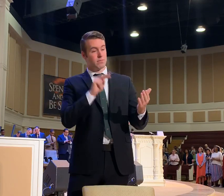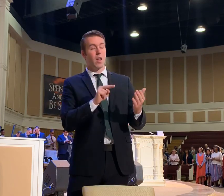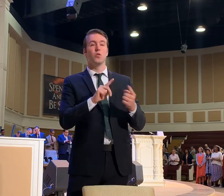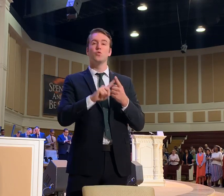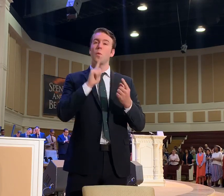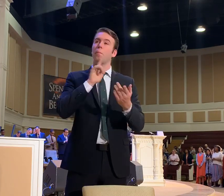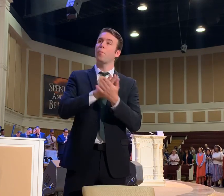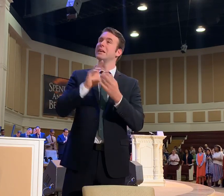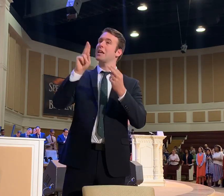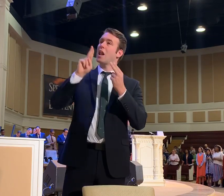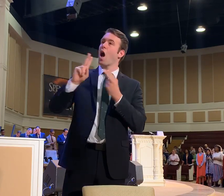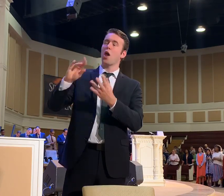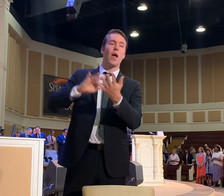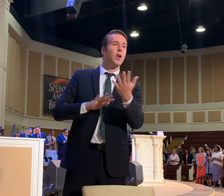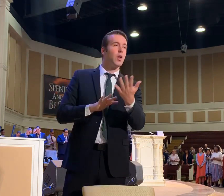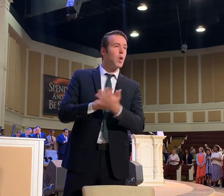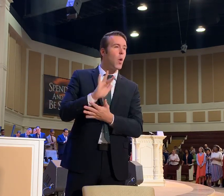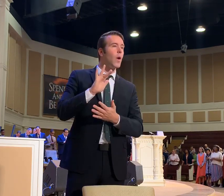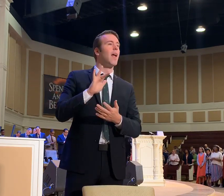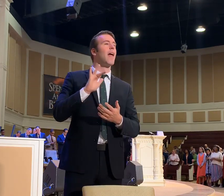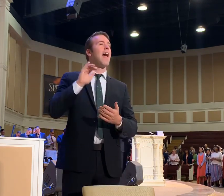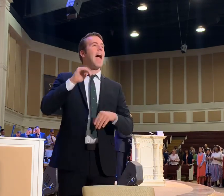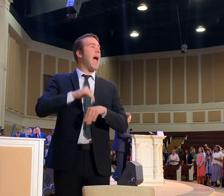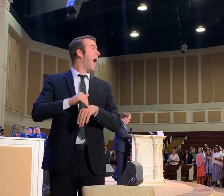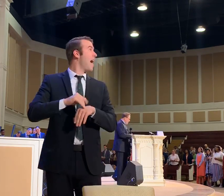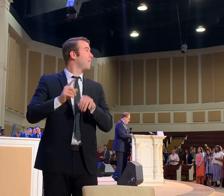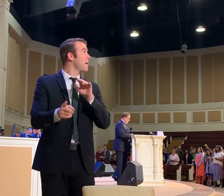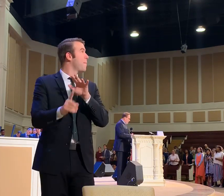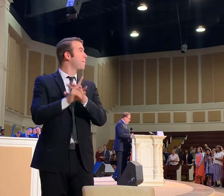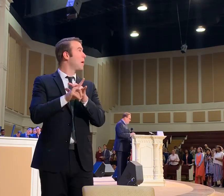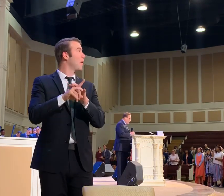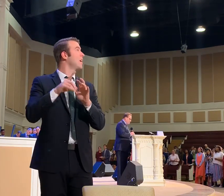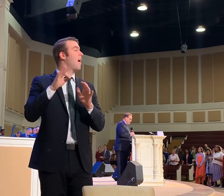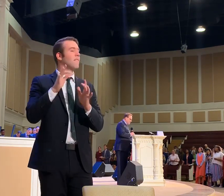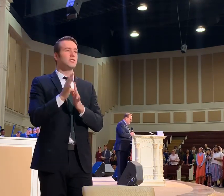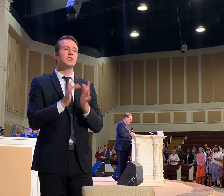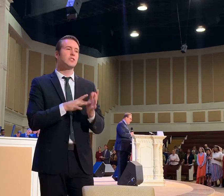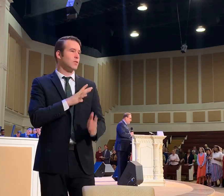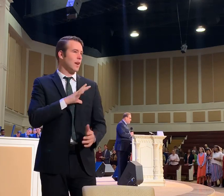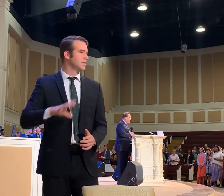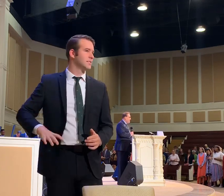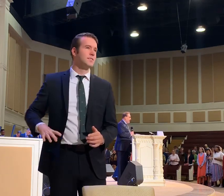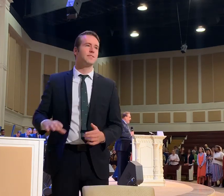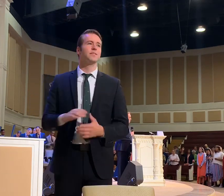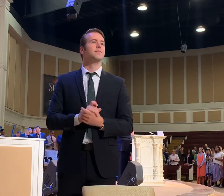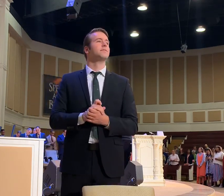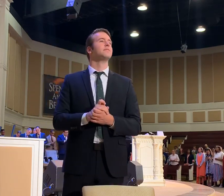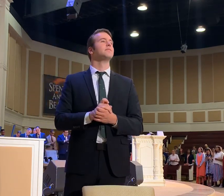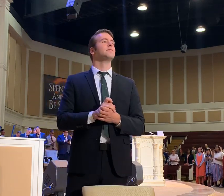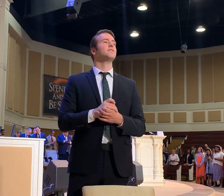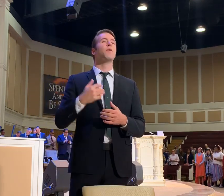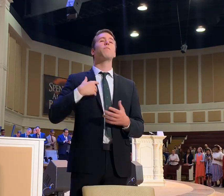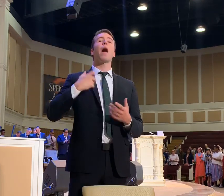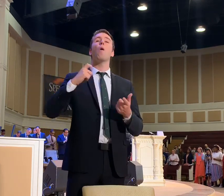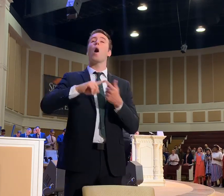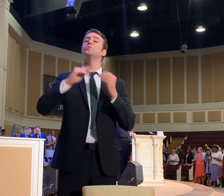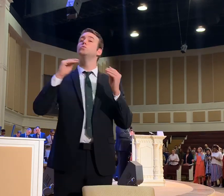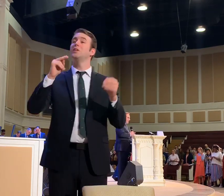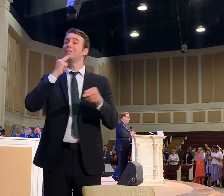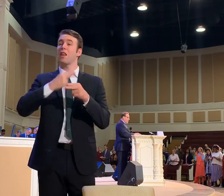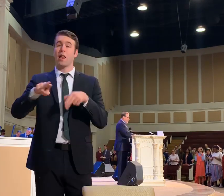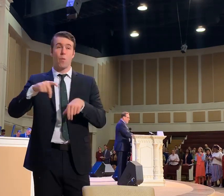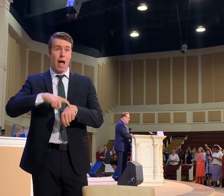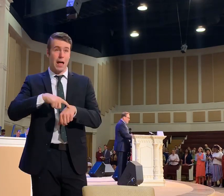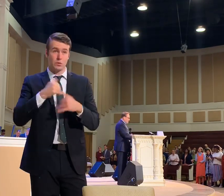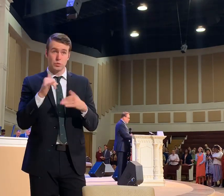praise and honor and glory at the appearing of Jesus Christ. I want to teach for a little while